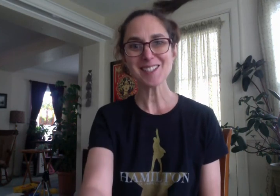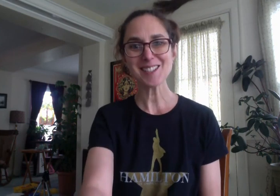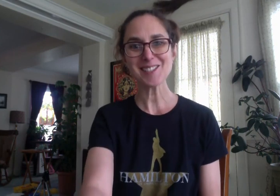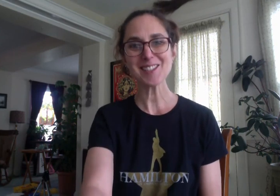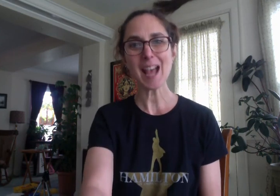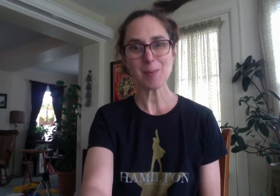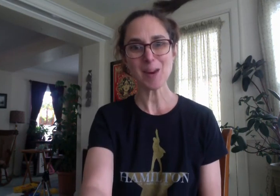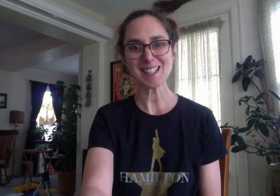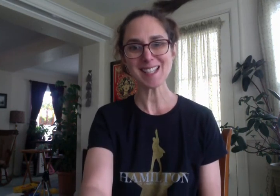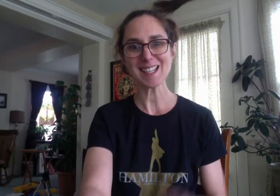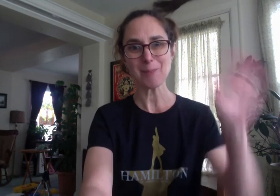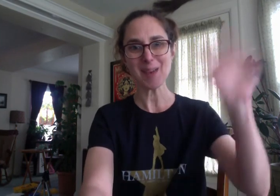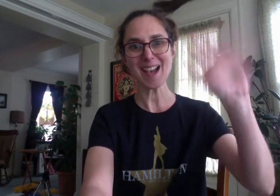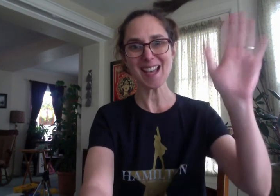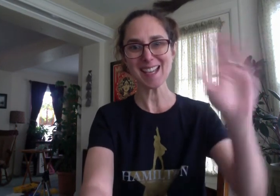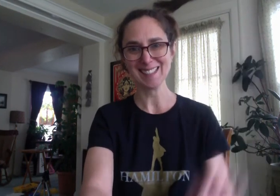soon happy practicing bye you